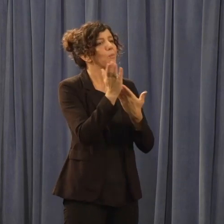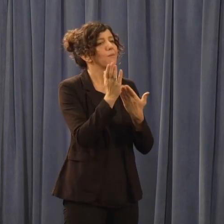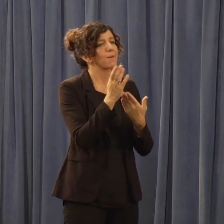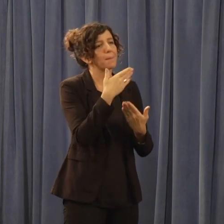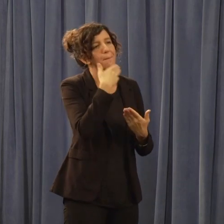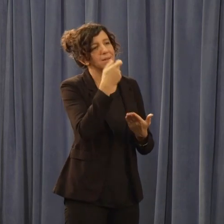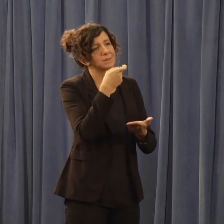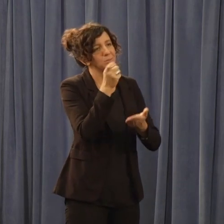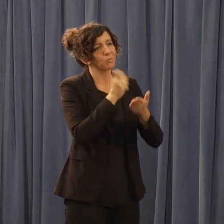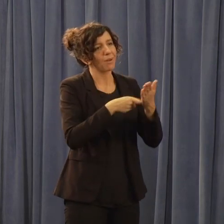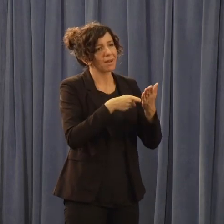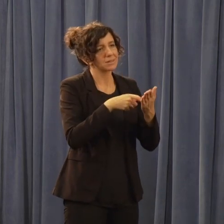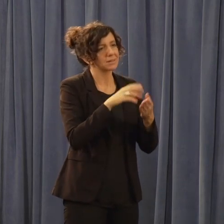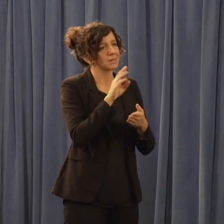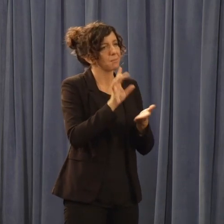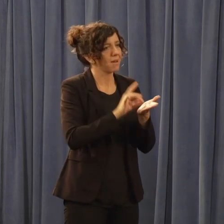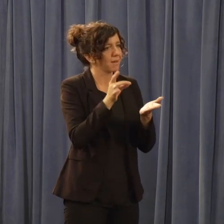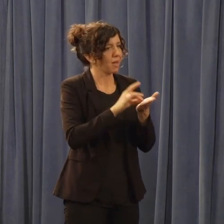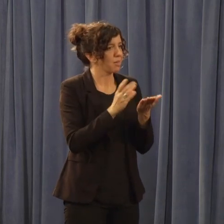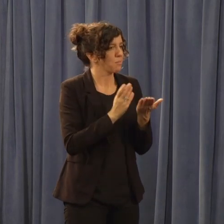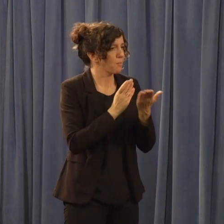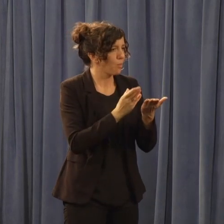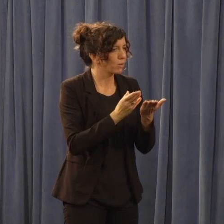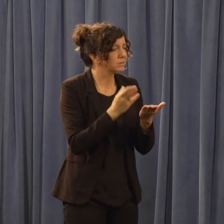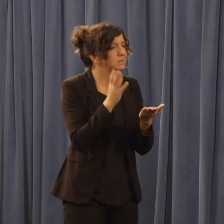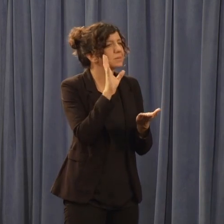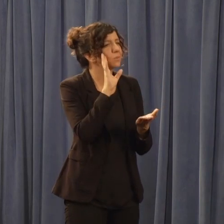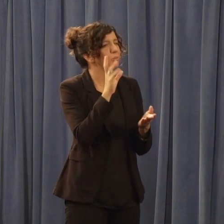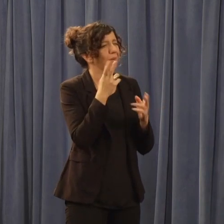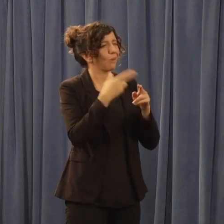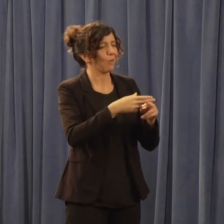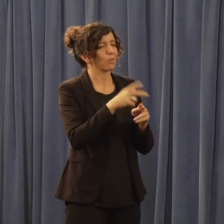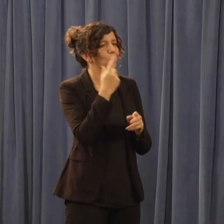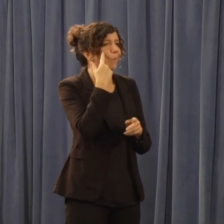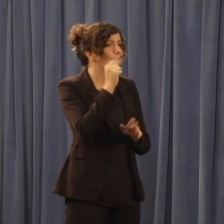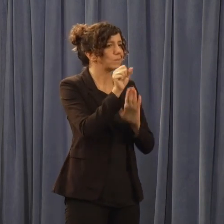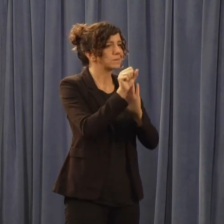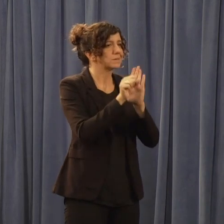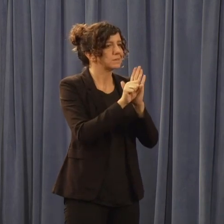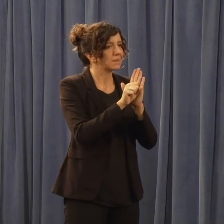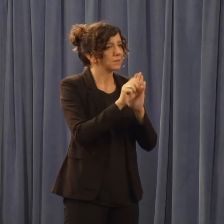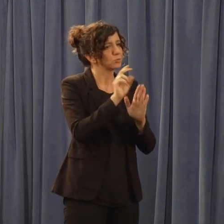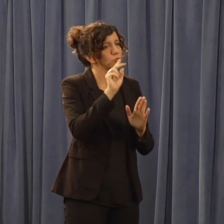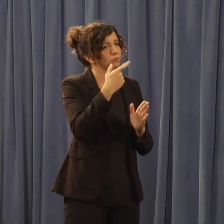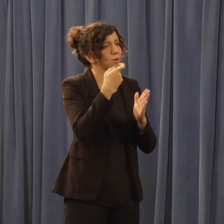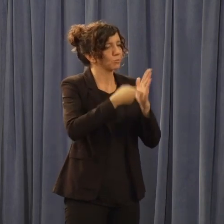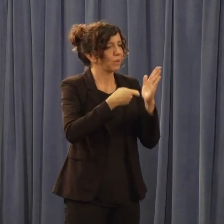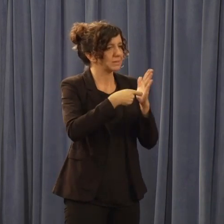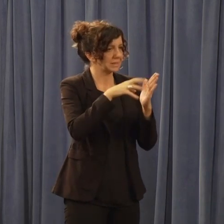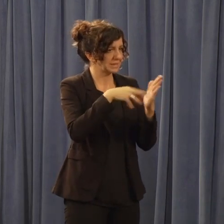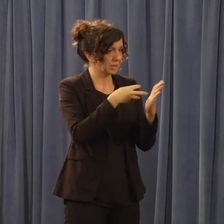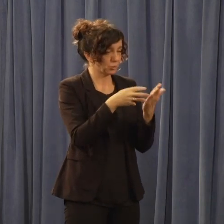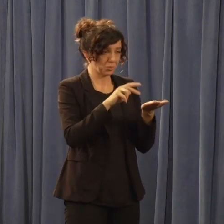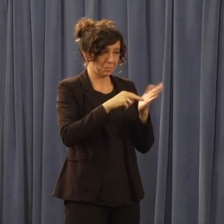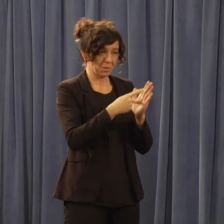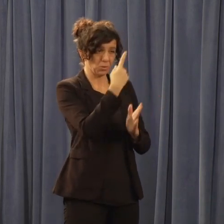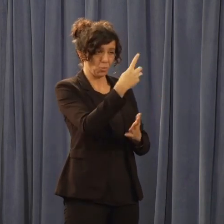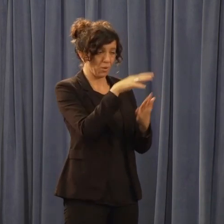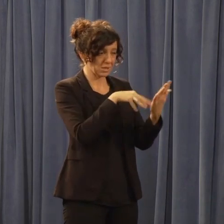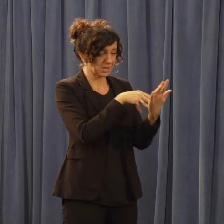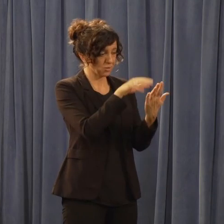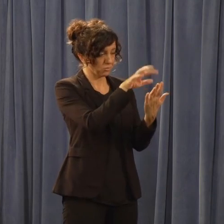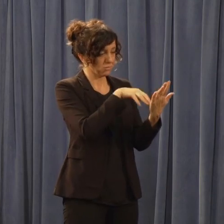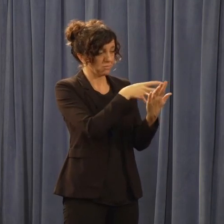international best pricing, what we call the Golden State drug pricing schedule also will be advanced, which will be a single price schedule for